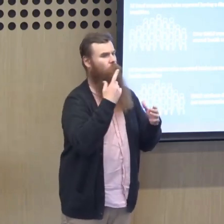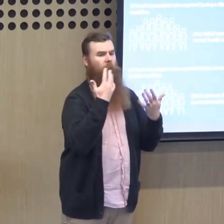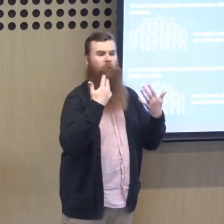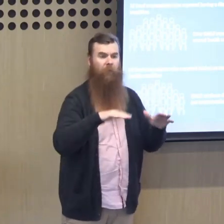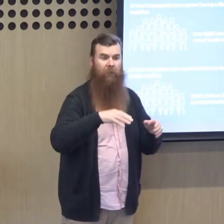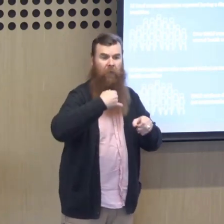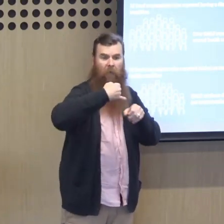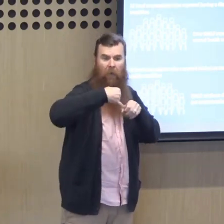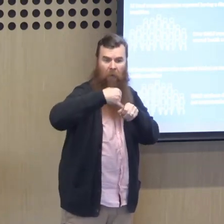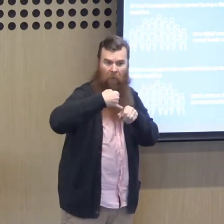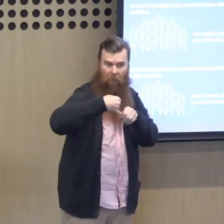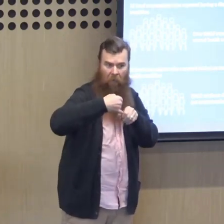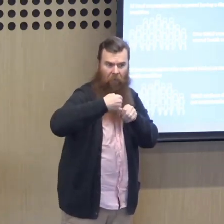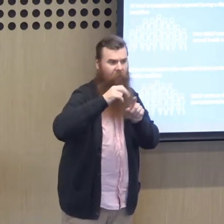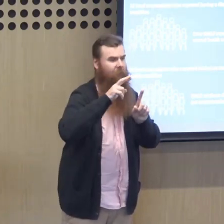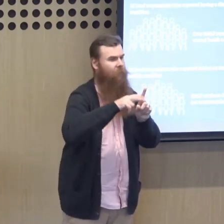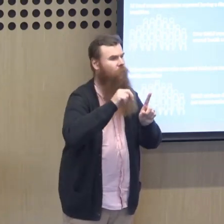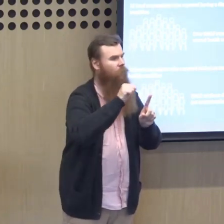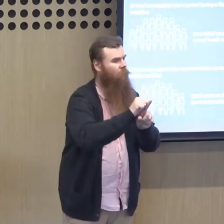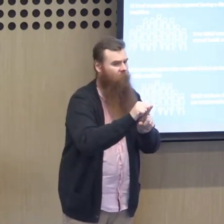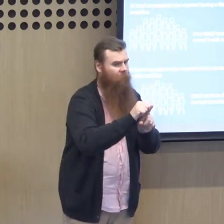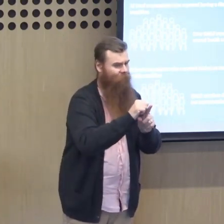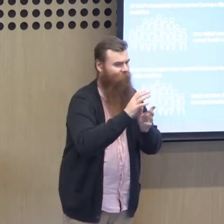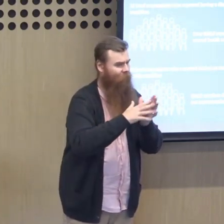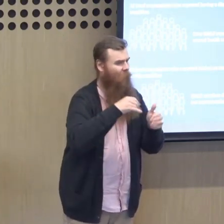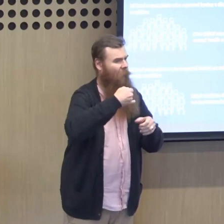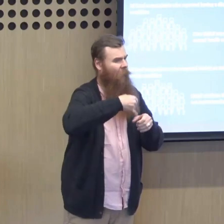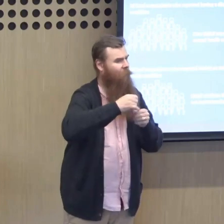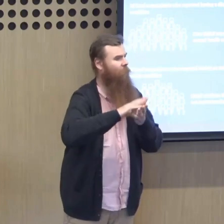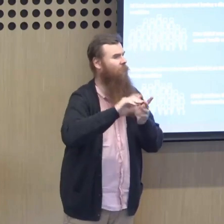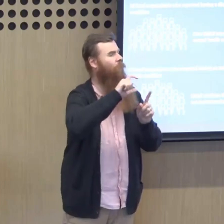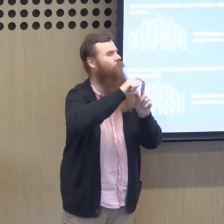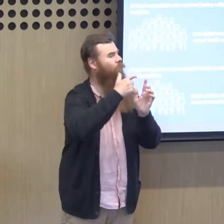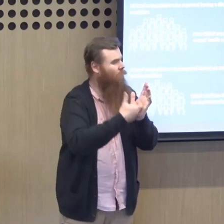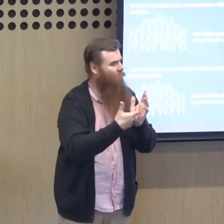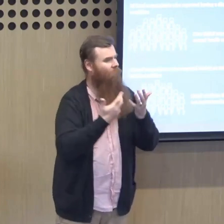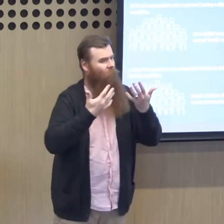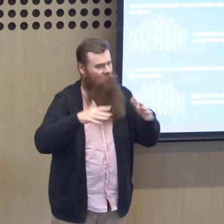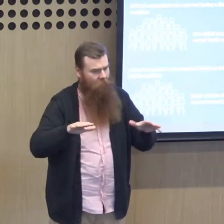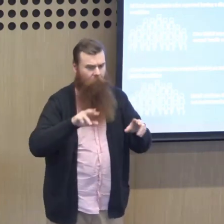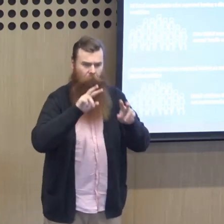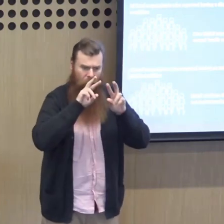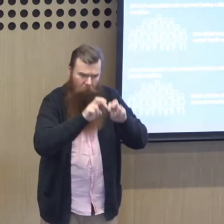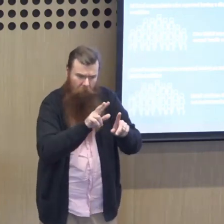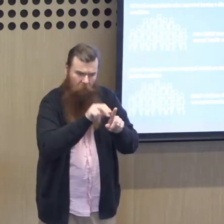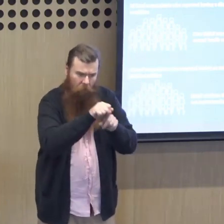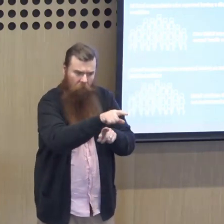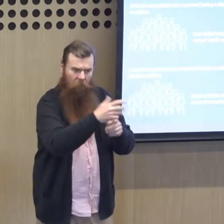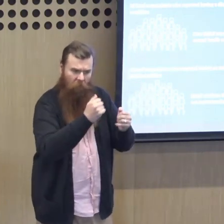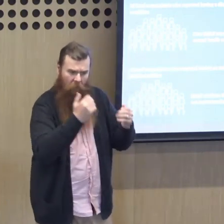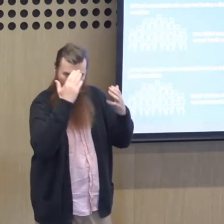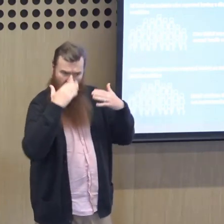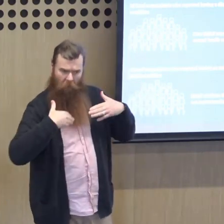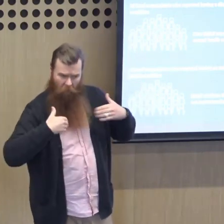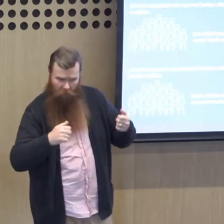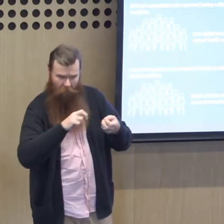And a lot of the information that we considered, there was around 50% of that group where they had a medical diagnosis through